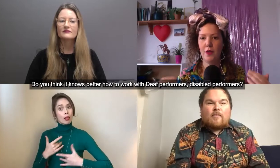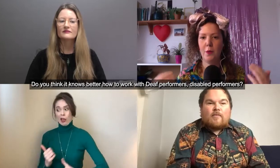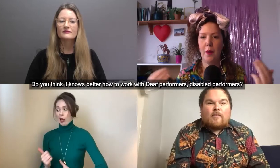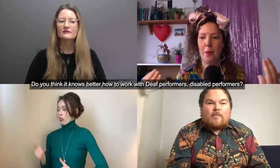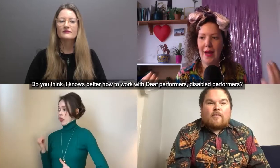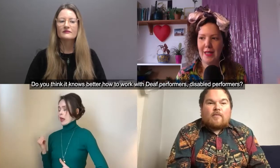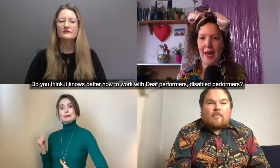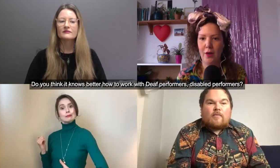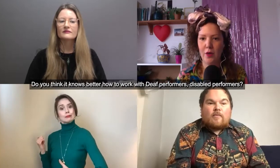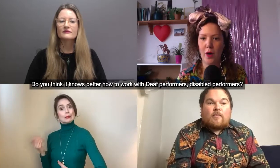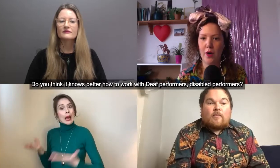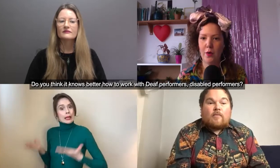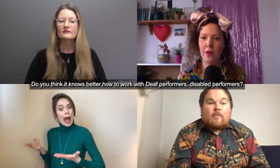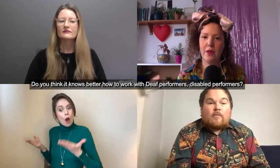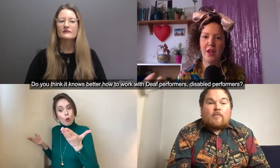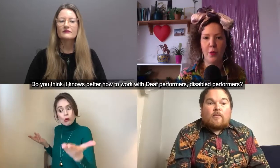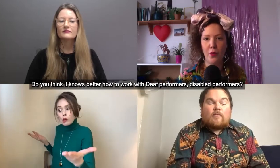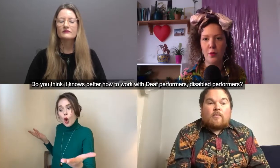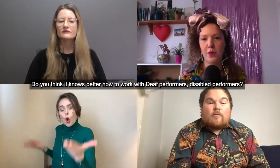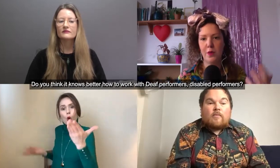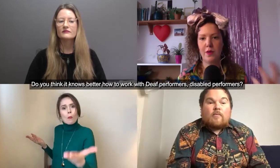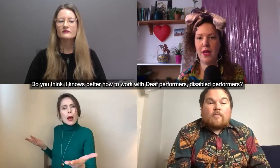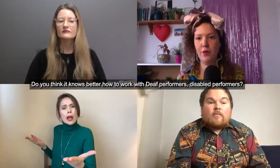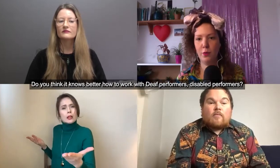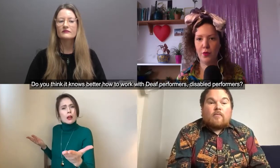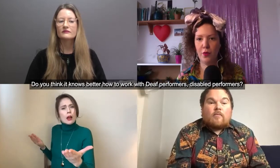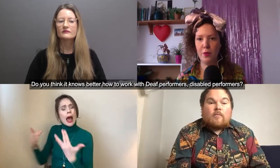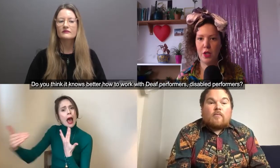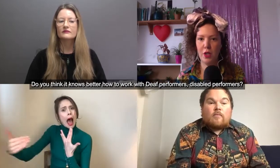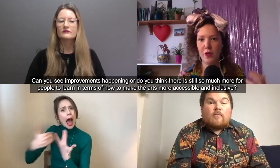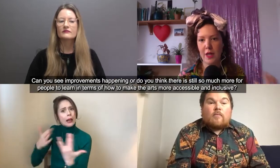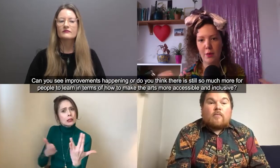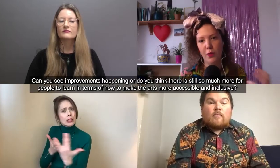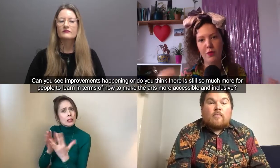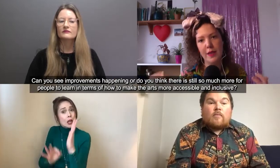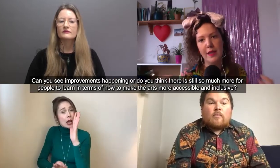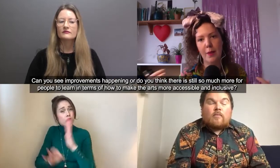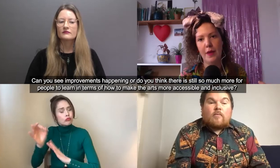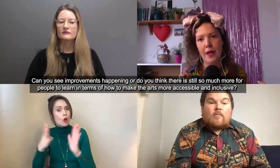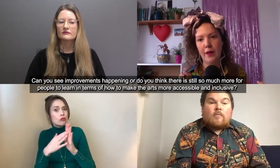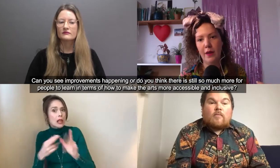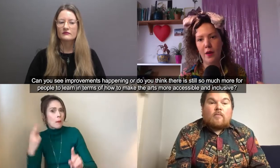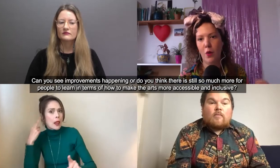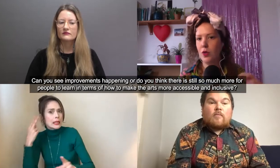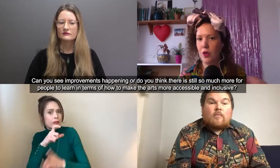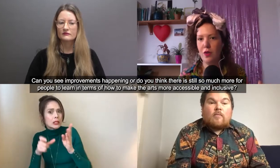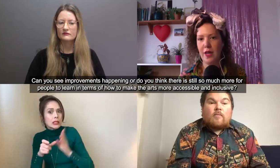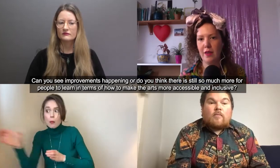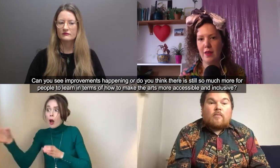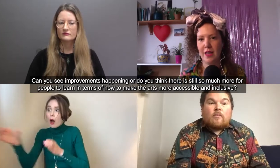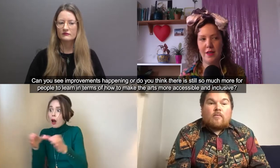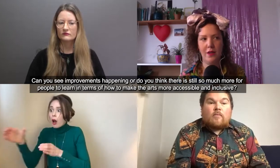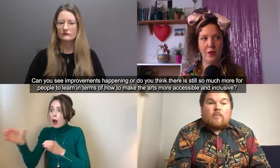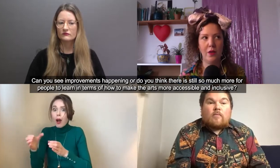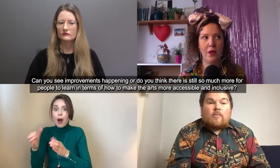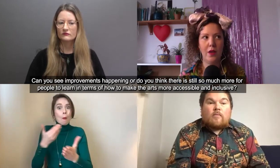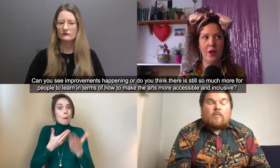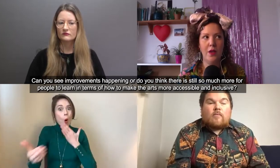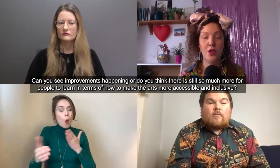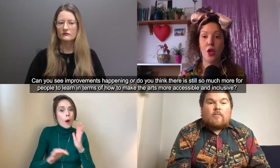better how to work with deaf performers with disabled performers can you see improvements happening or do you think that there's still so